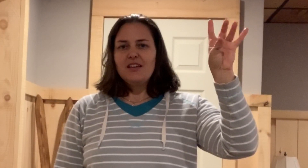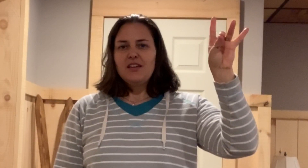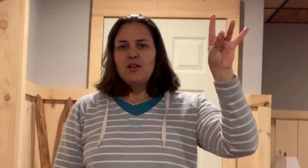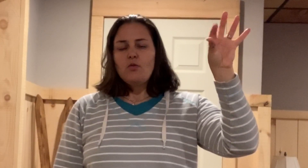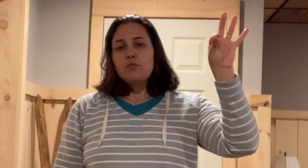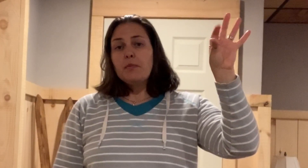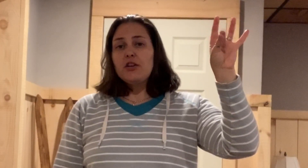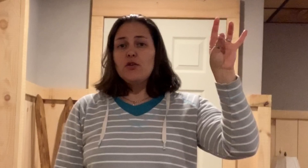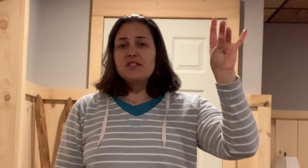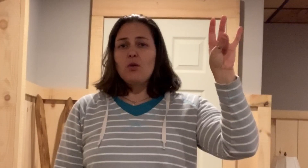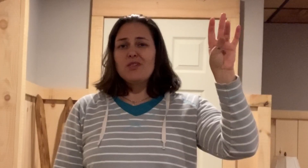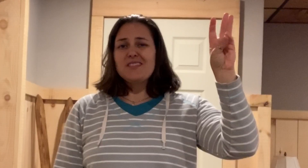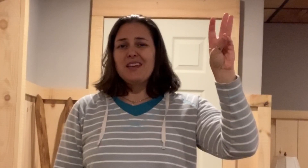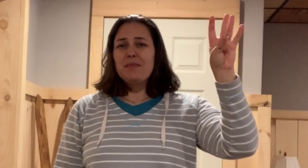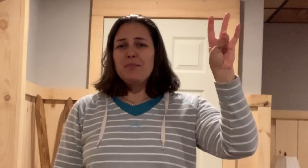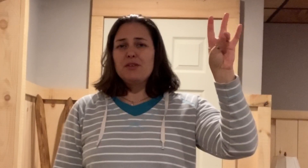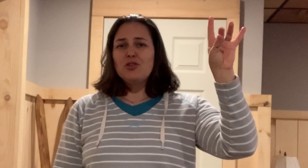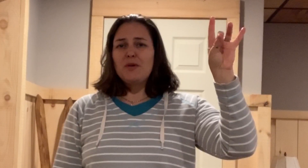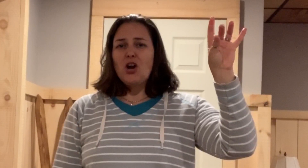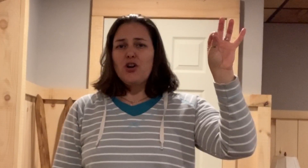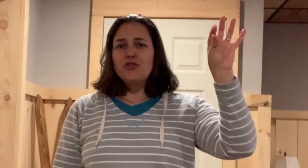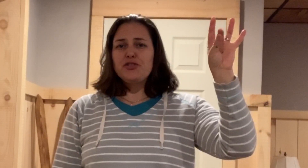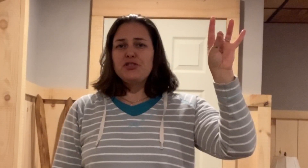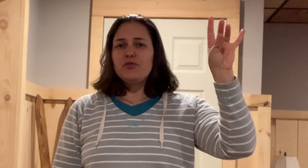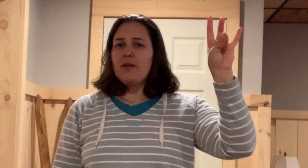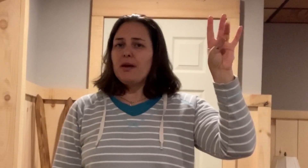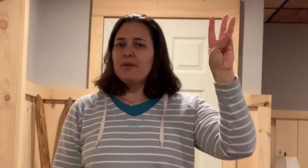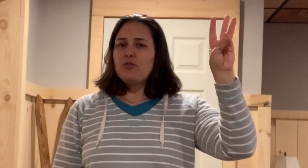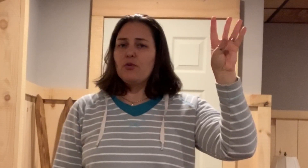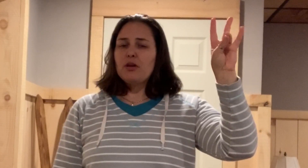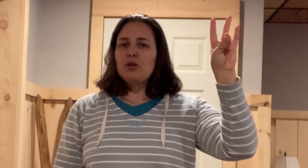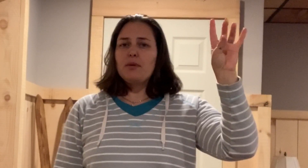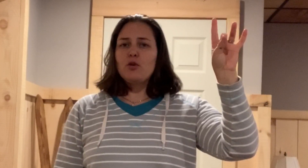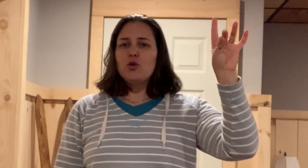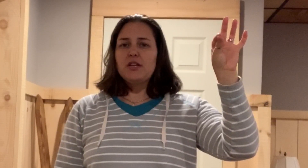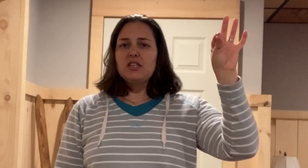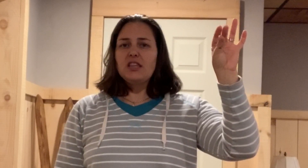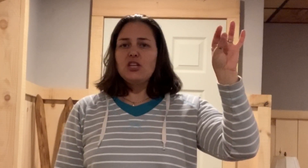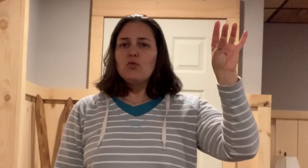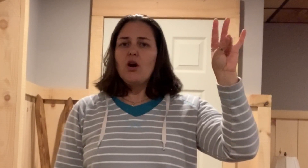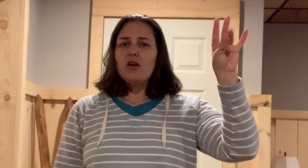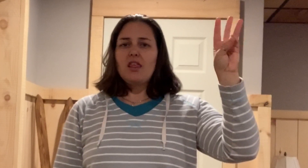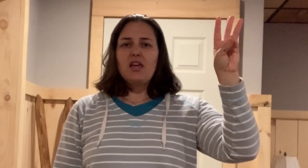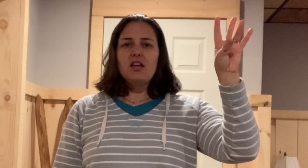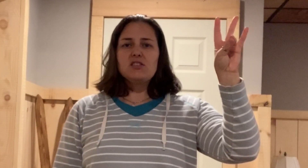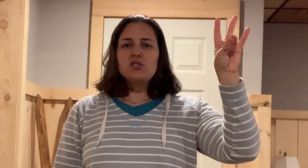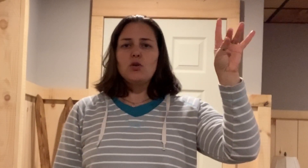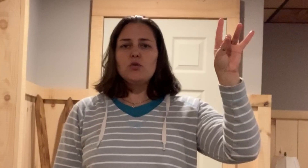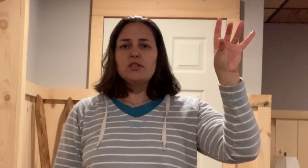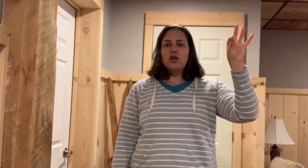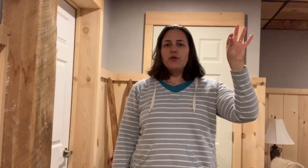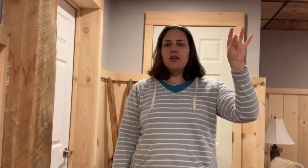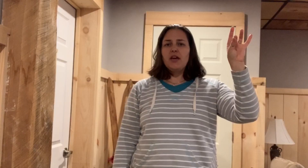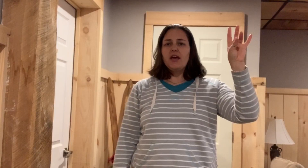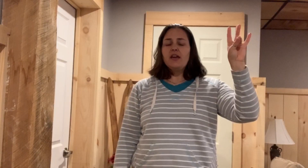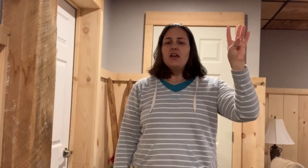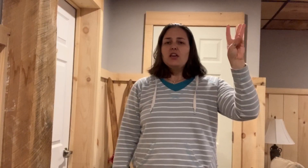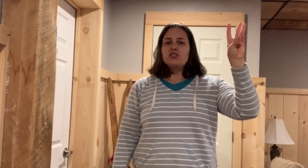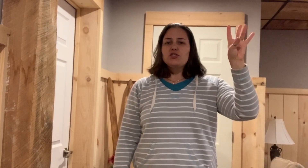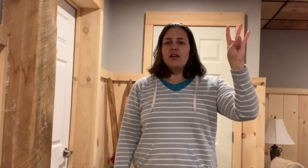Good. You might notice that one side, it might be a little bit harder to do. I might be going a little bit more quickly than you are. That is totally okay. Just try